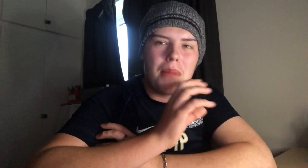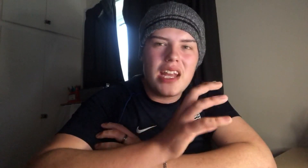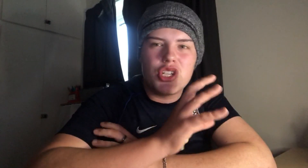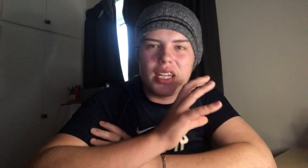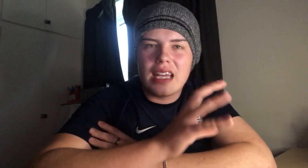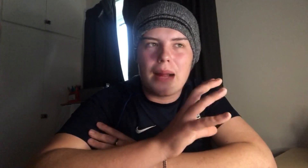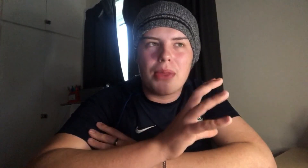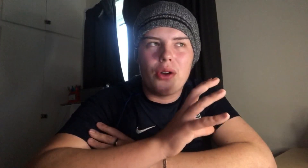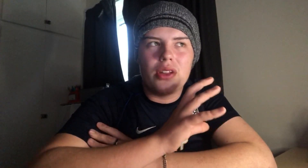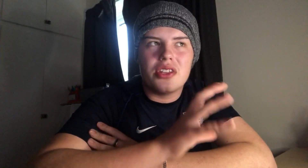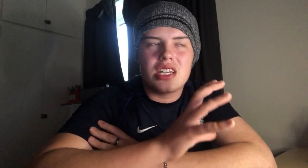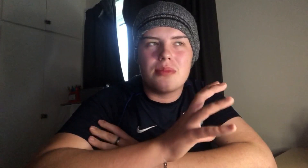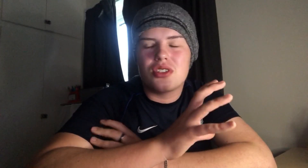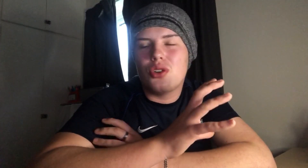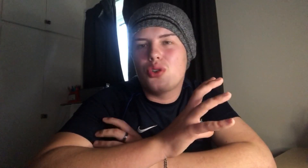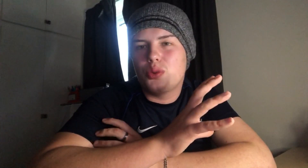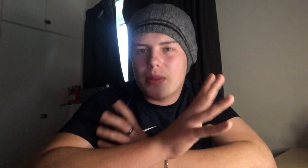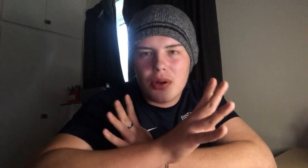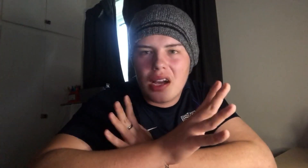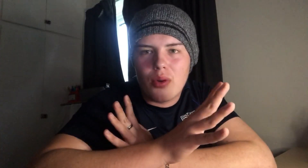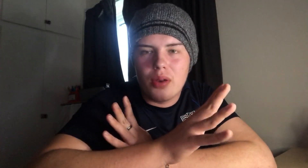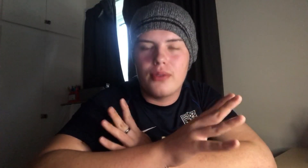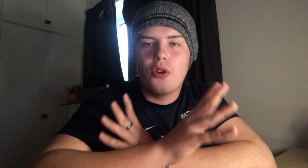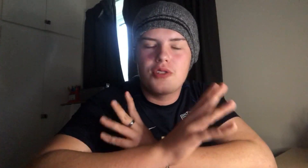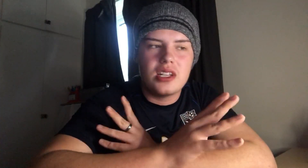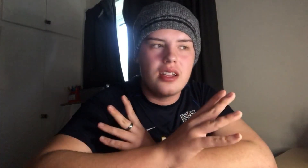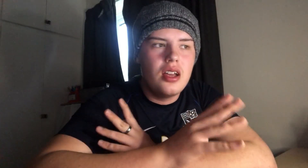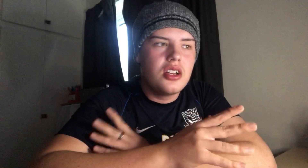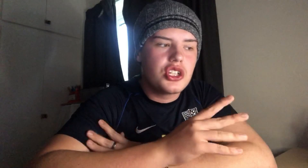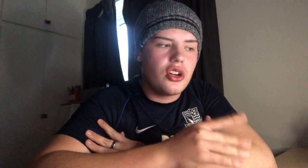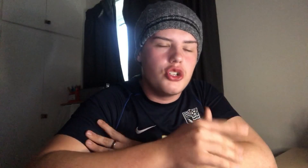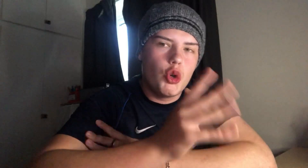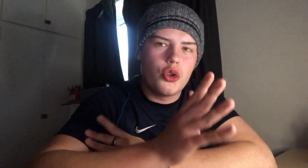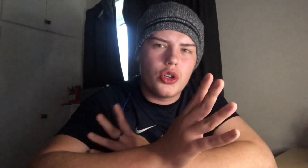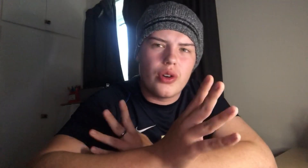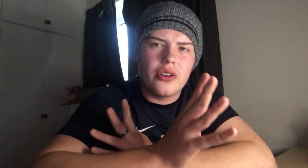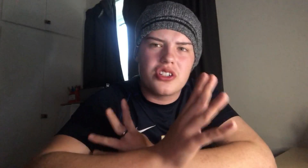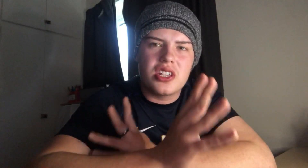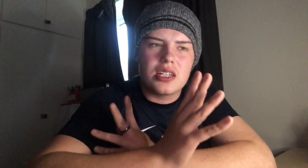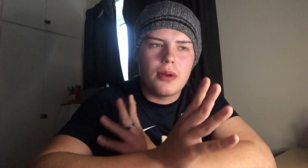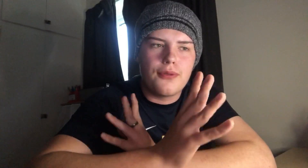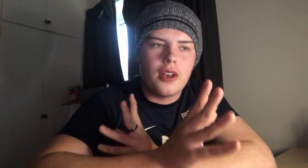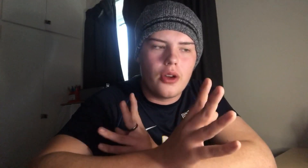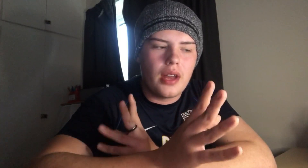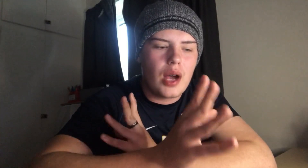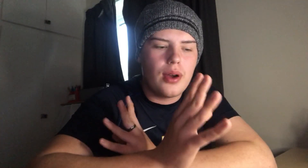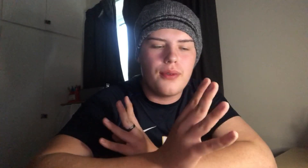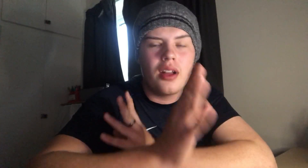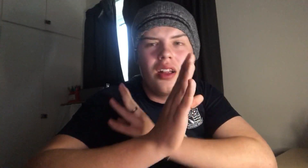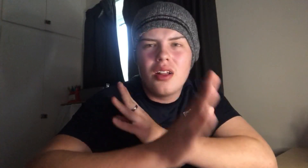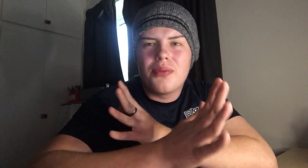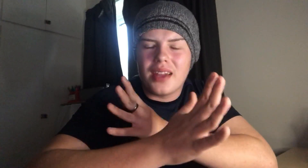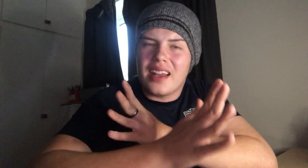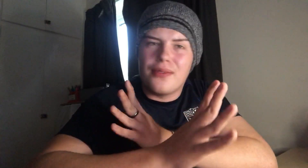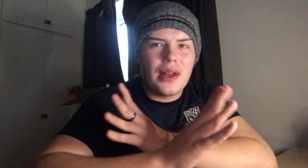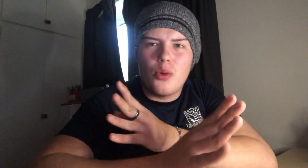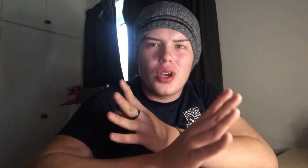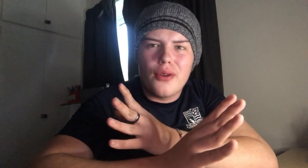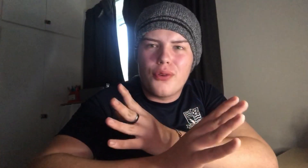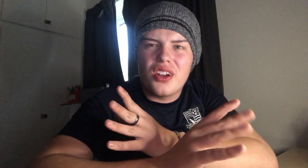major gap now in the team because who could we put out wide? We obviously signed Jordan Green on a six-month loan. However, if that will go through